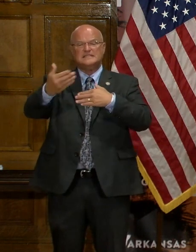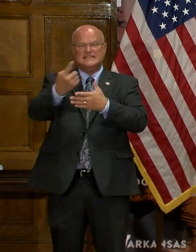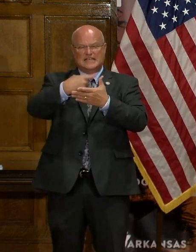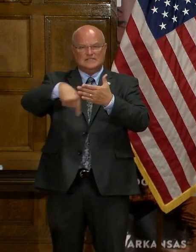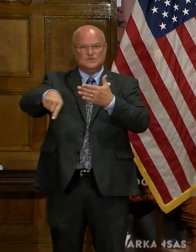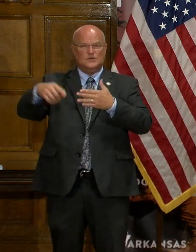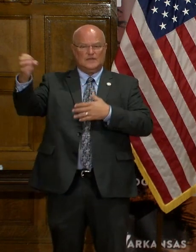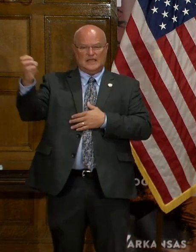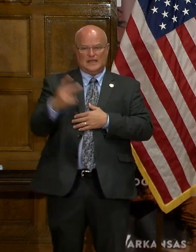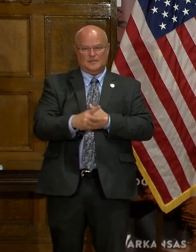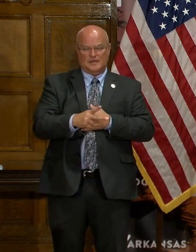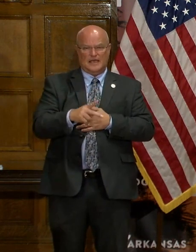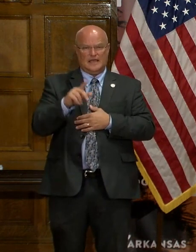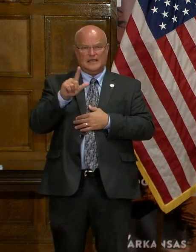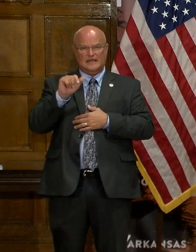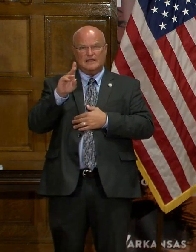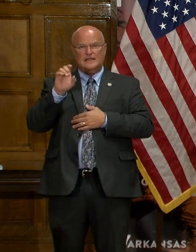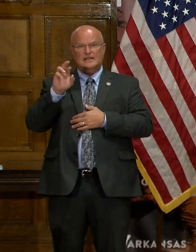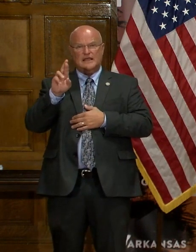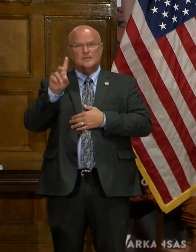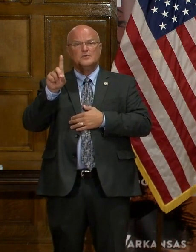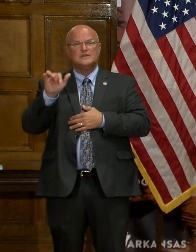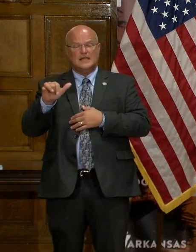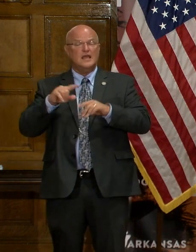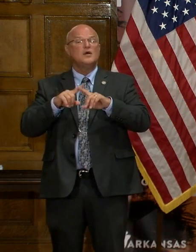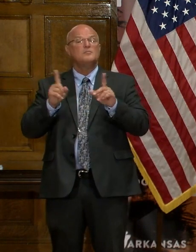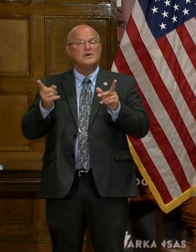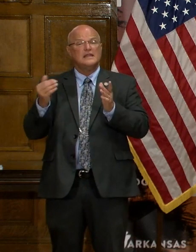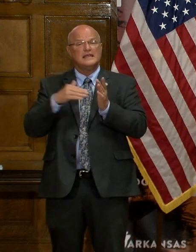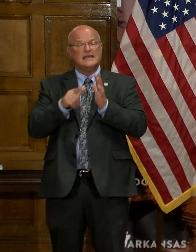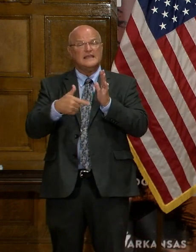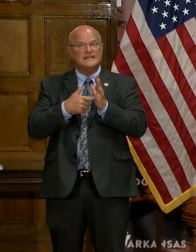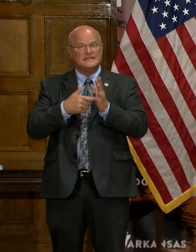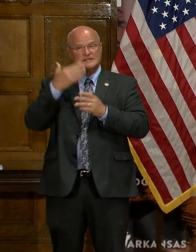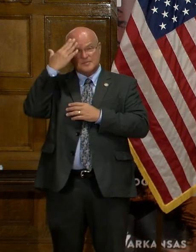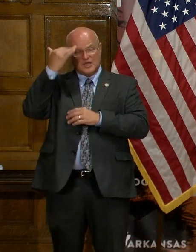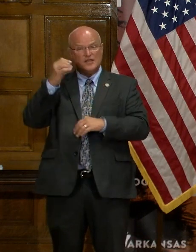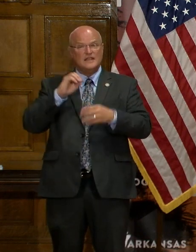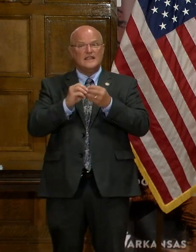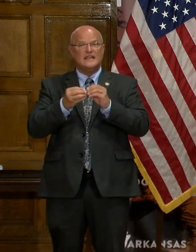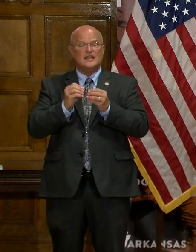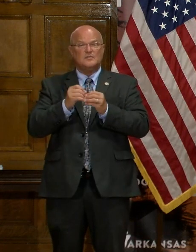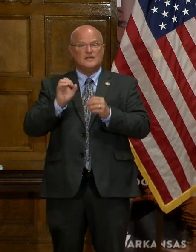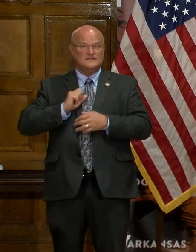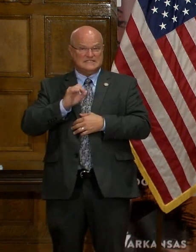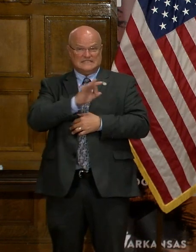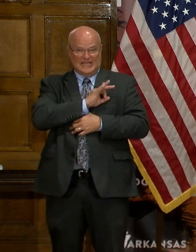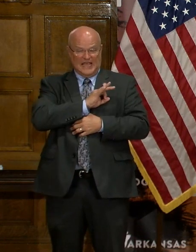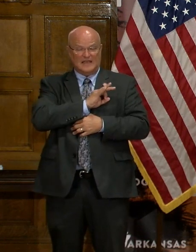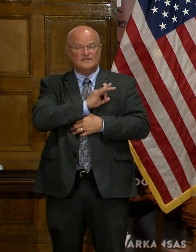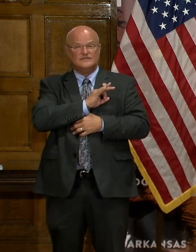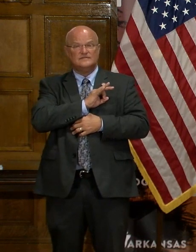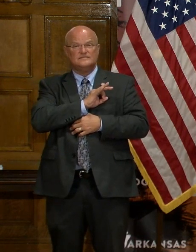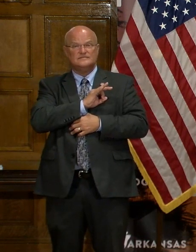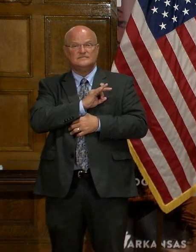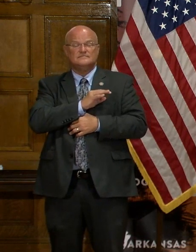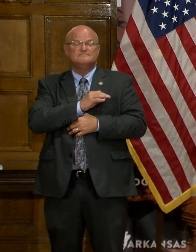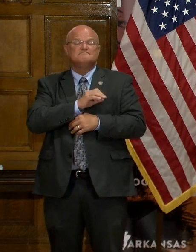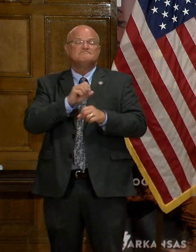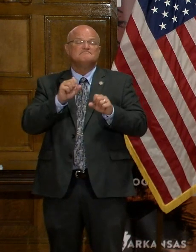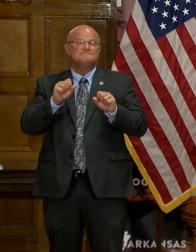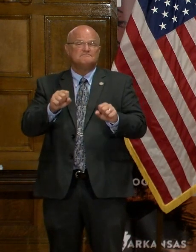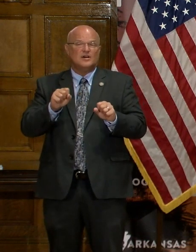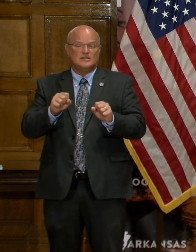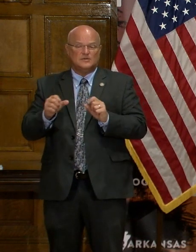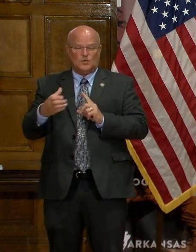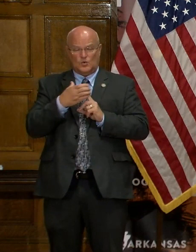week after they come back from Labor Day. But again, this is primarily due to the number of staff that may have, that